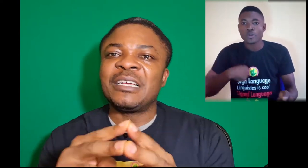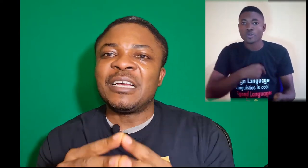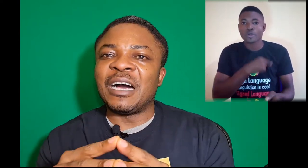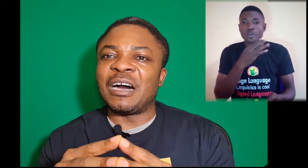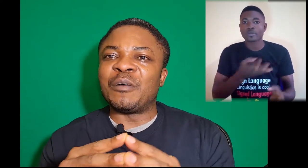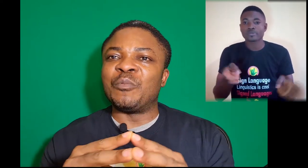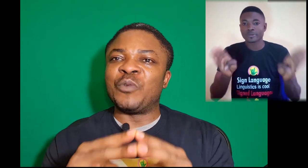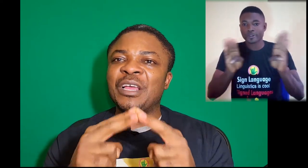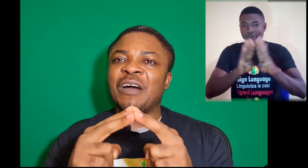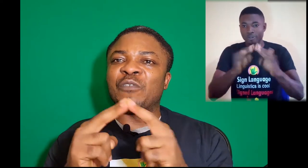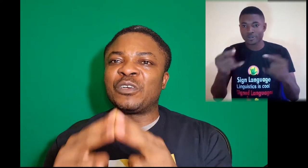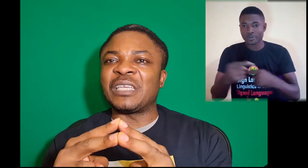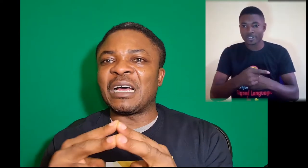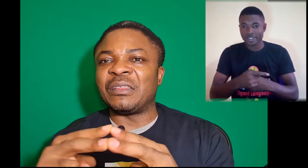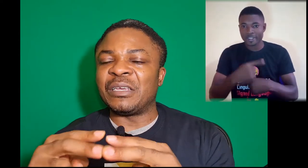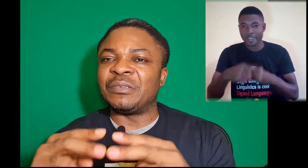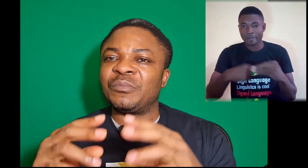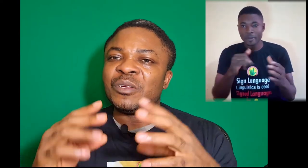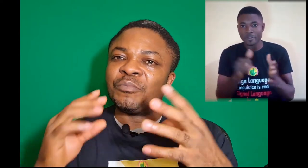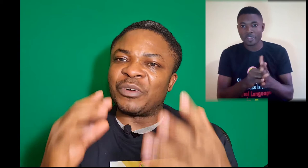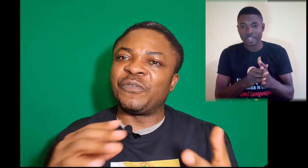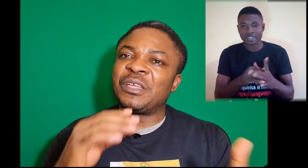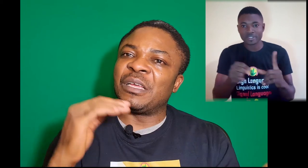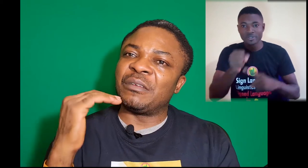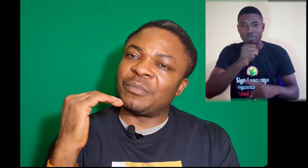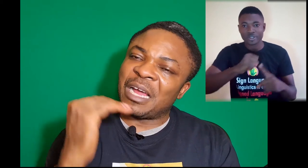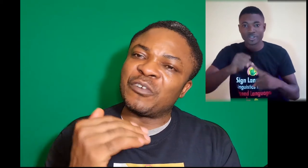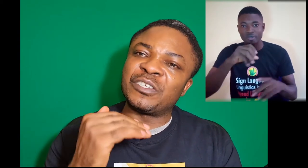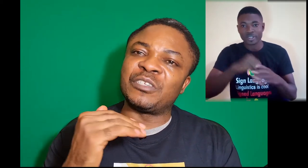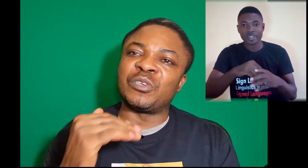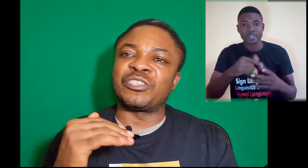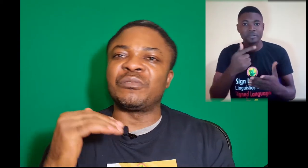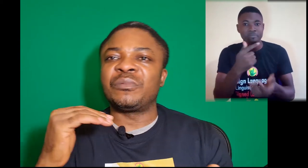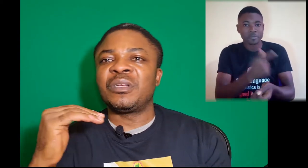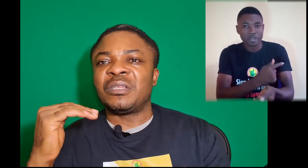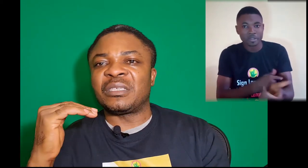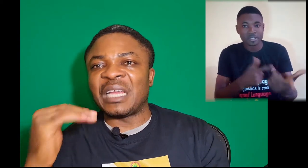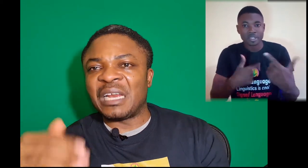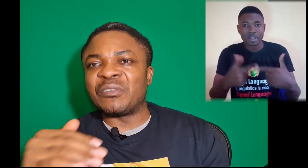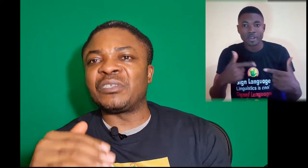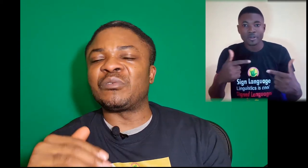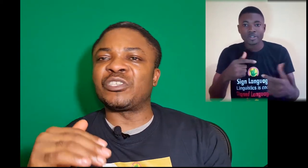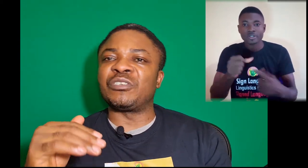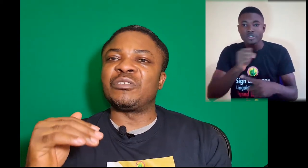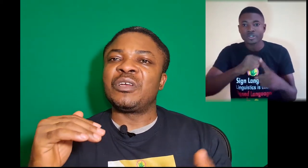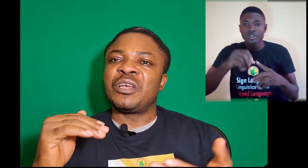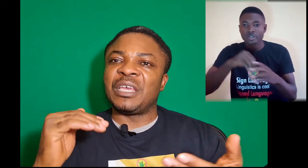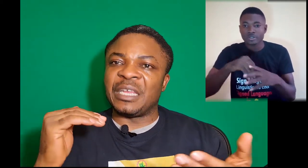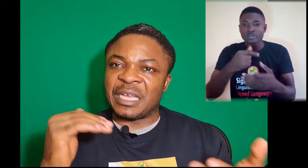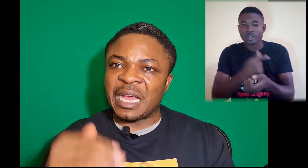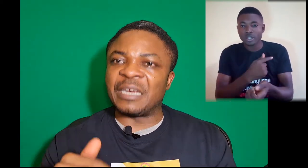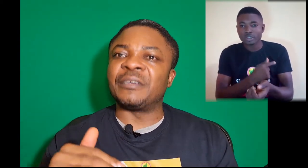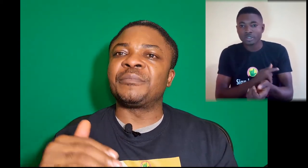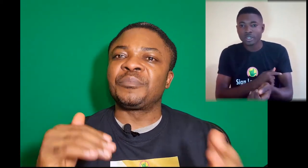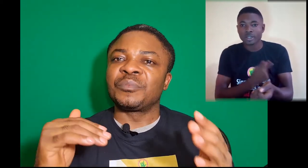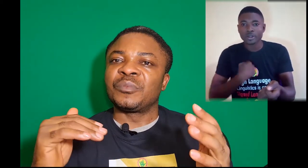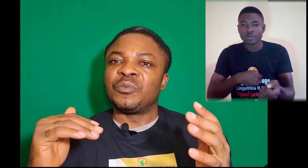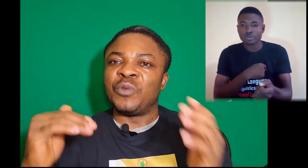Um, we have looked at the briefly the language situation, the sign language situation in Ghana. We